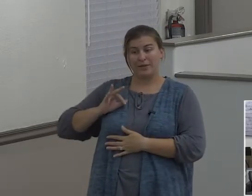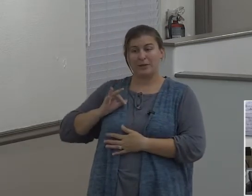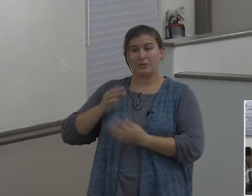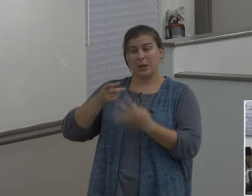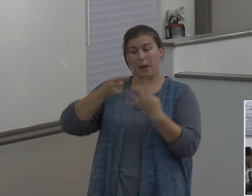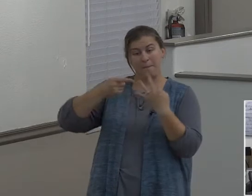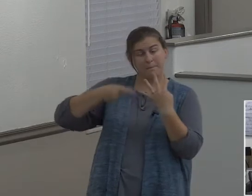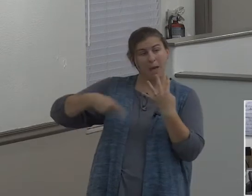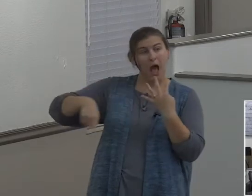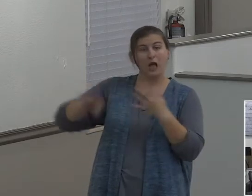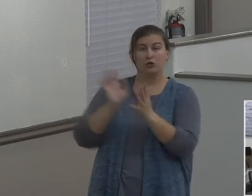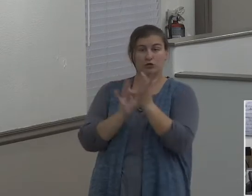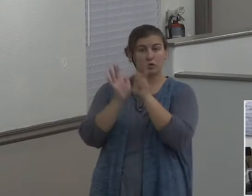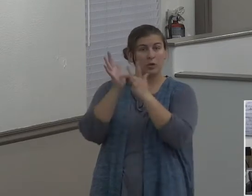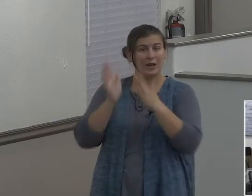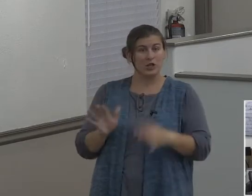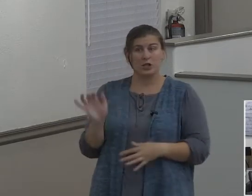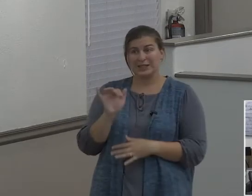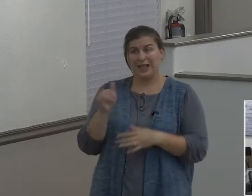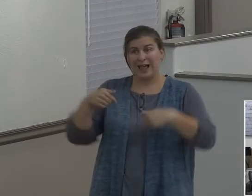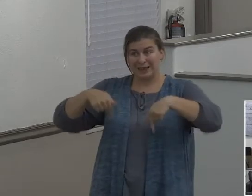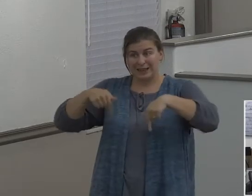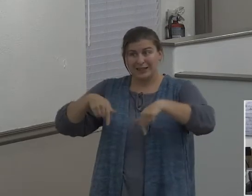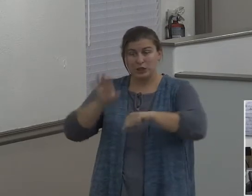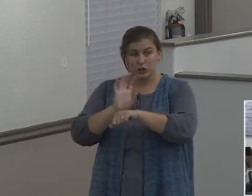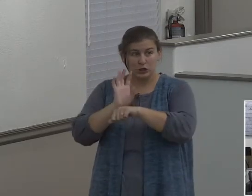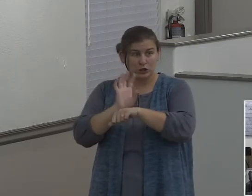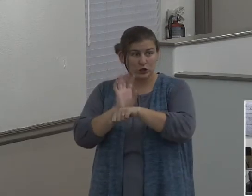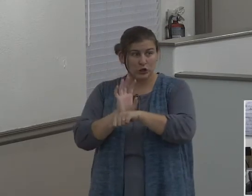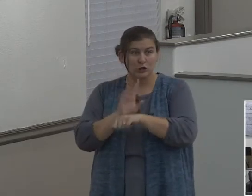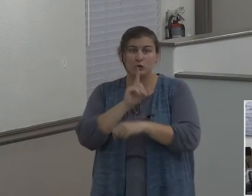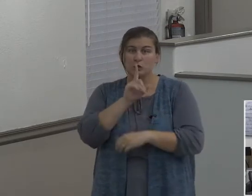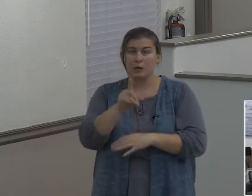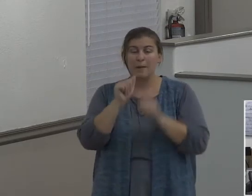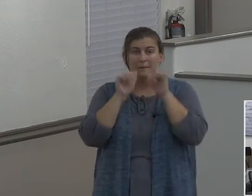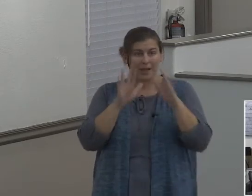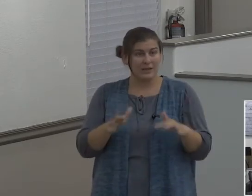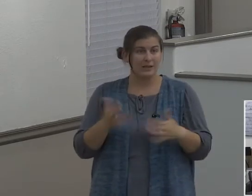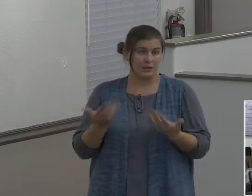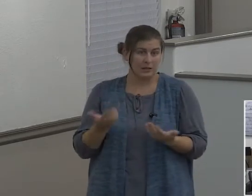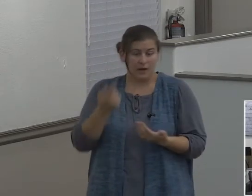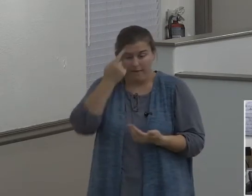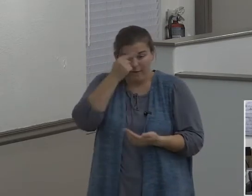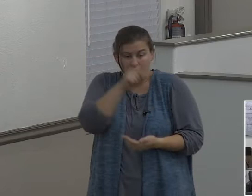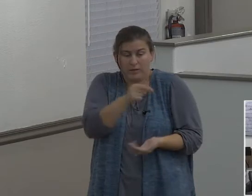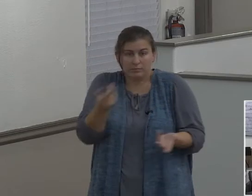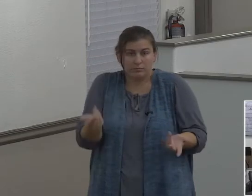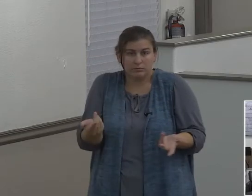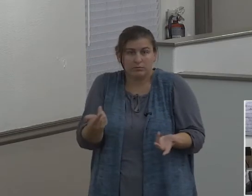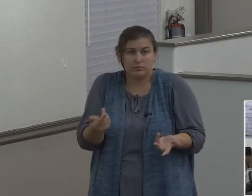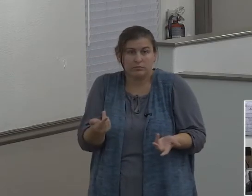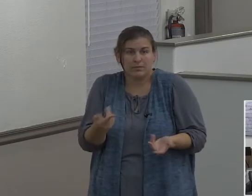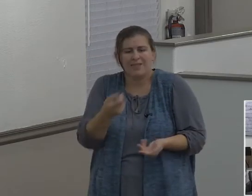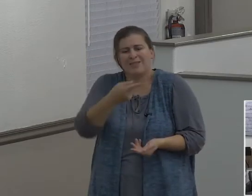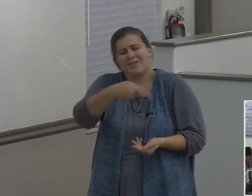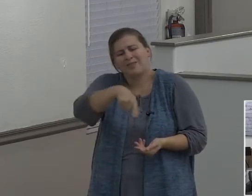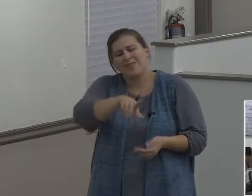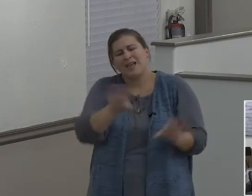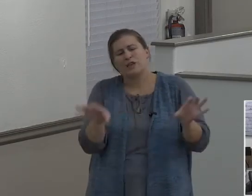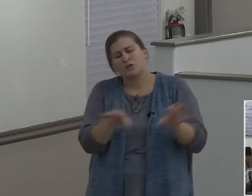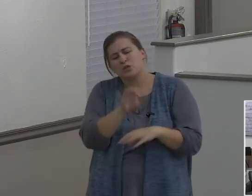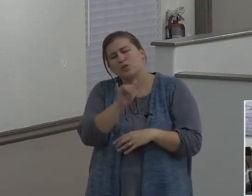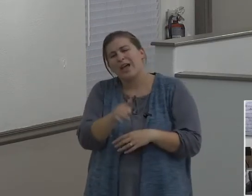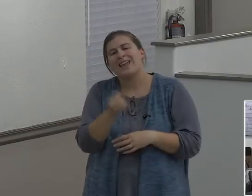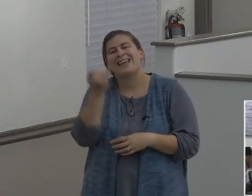environment like this. And there's real blessings like that. And they do that so long as they get some benefit